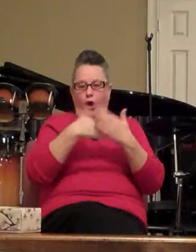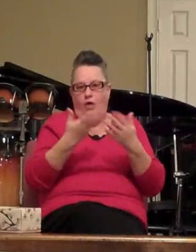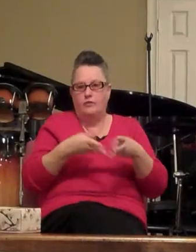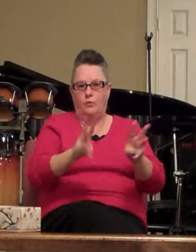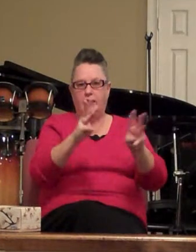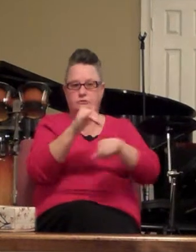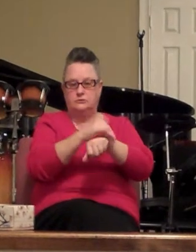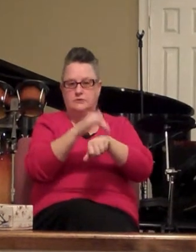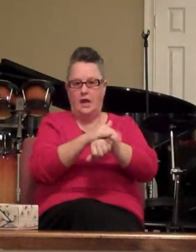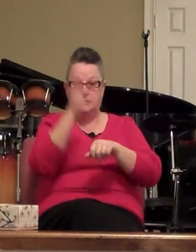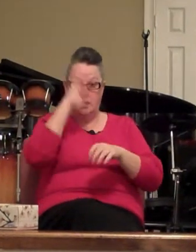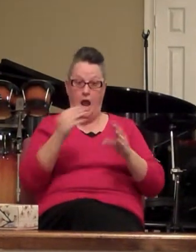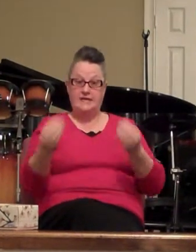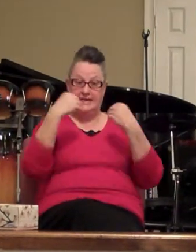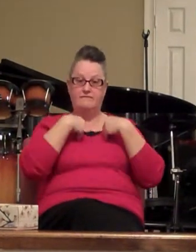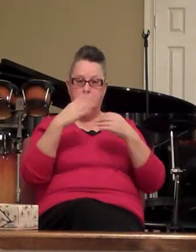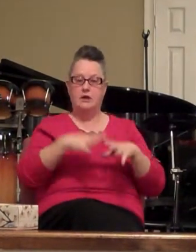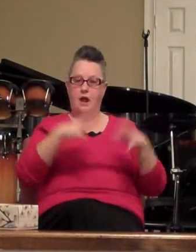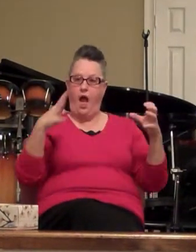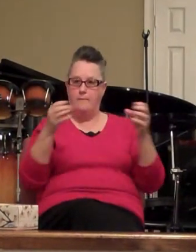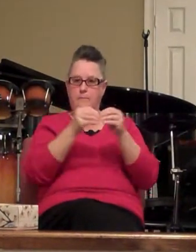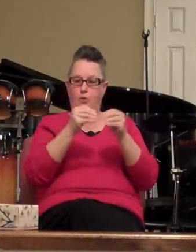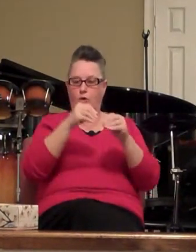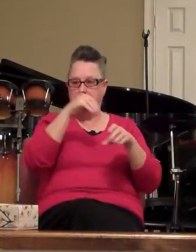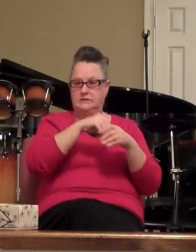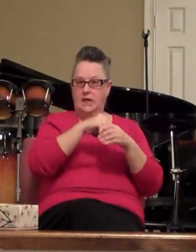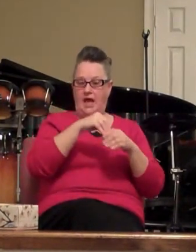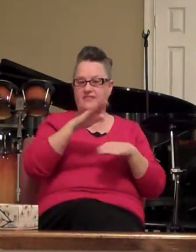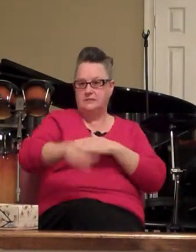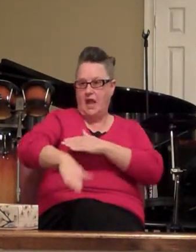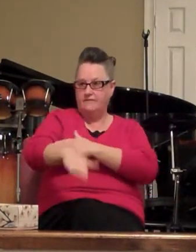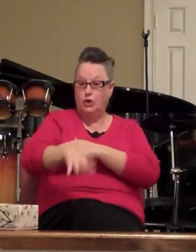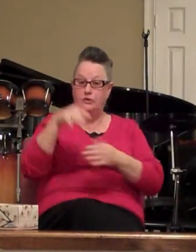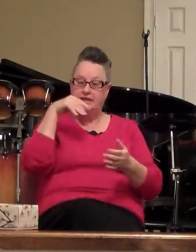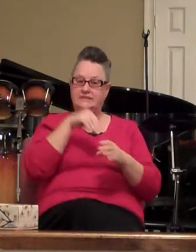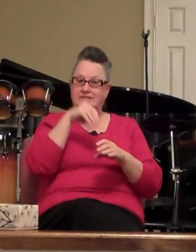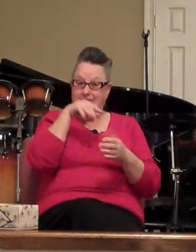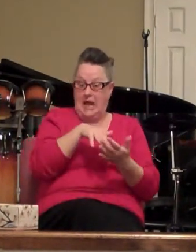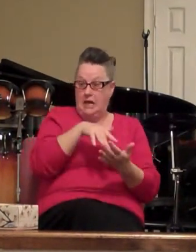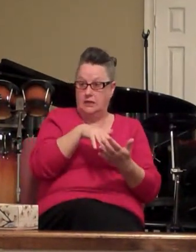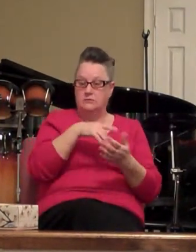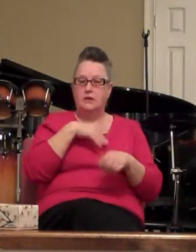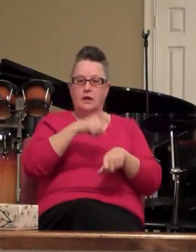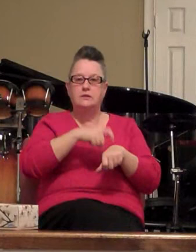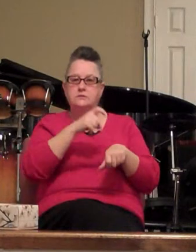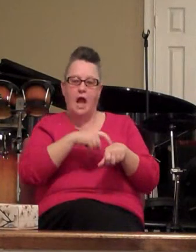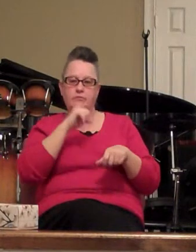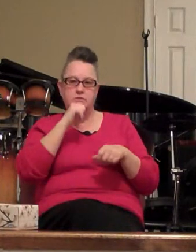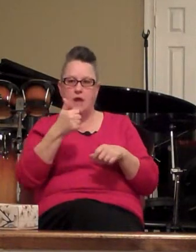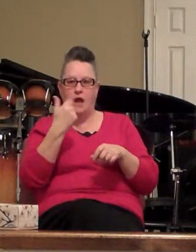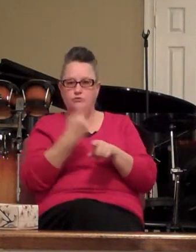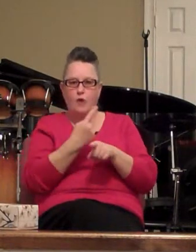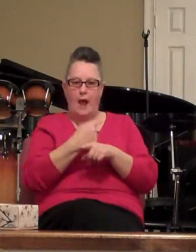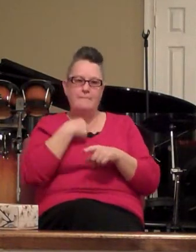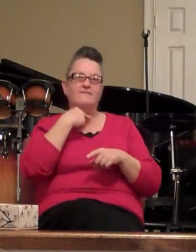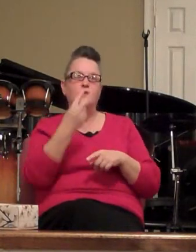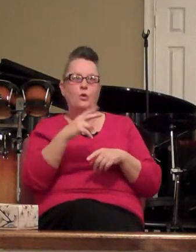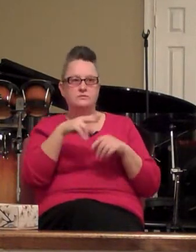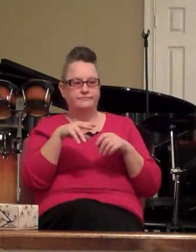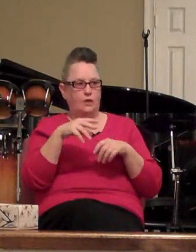God give me a whole lot more insight this afternoon in studying and I guess the time just wasn't right my voice went out about five minutes